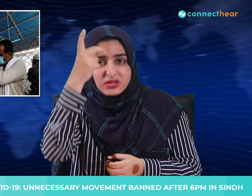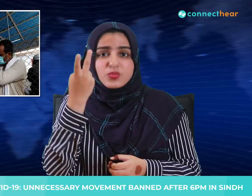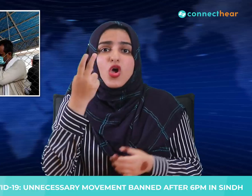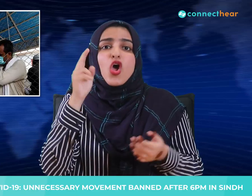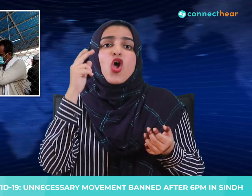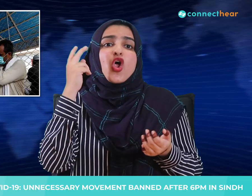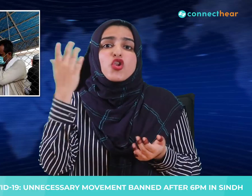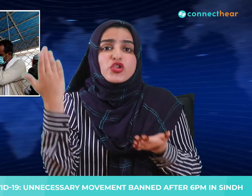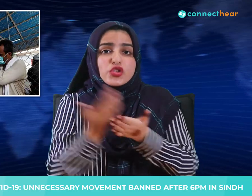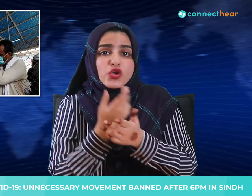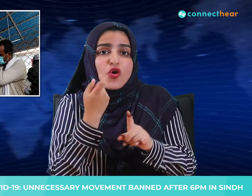Karachi Hospitals.